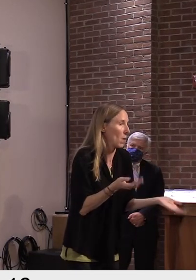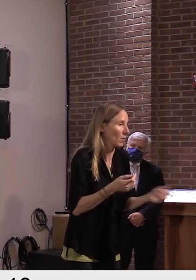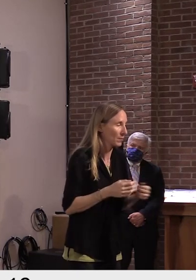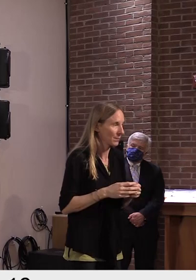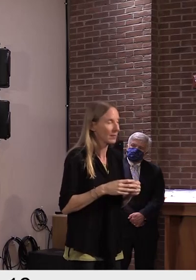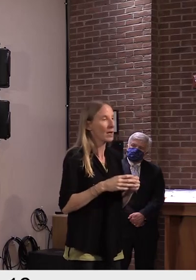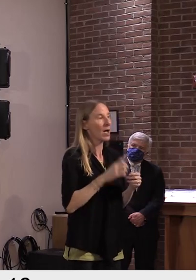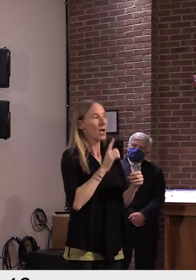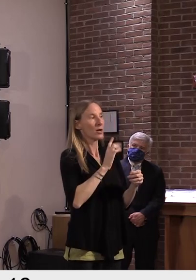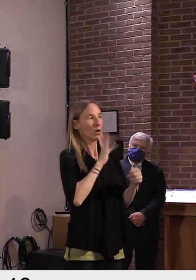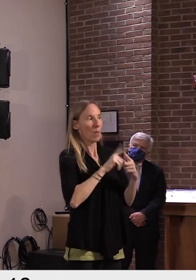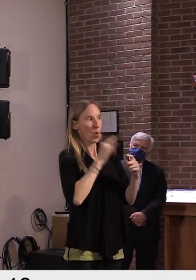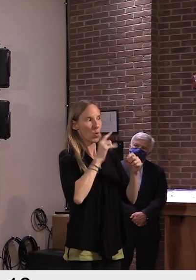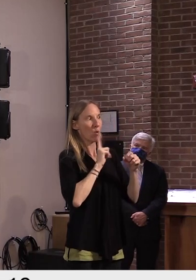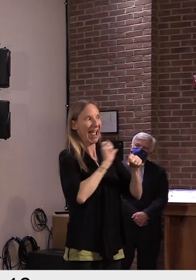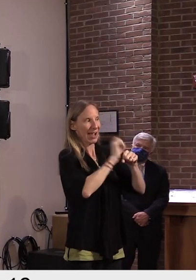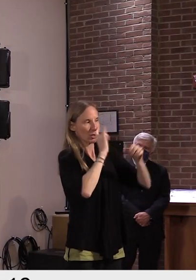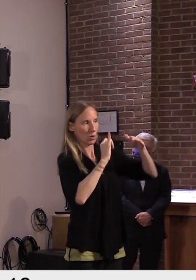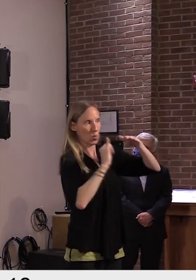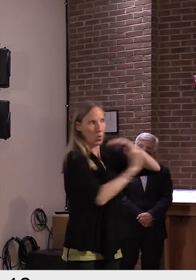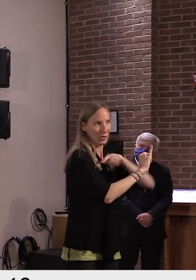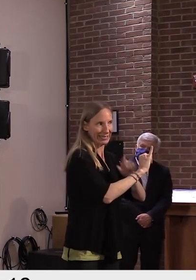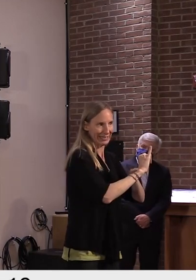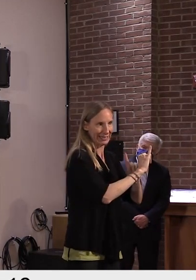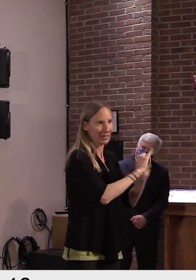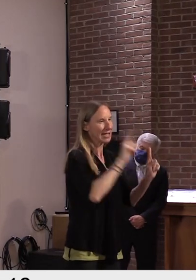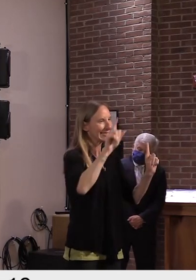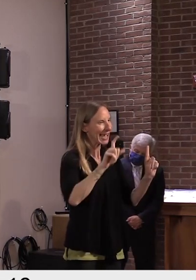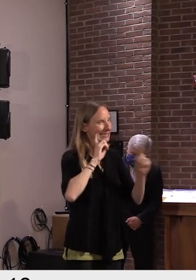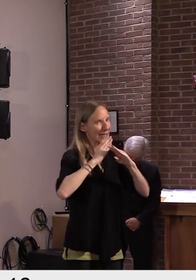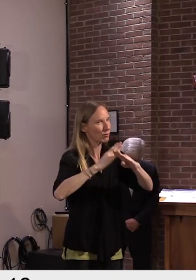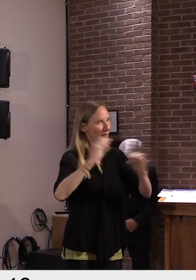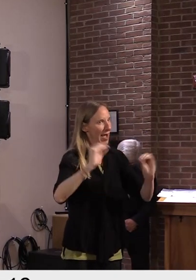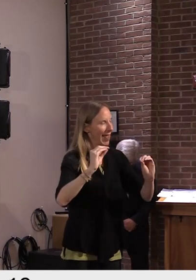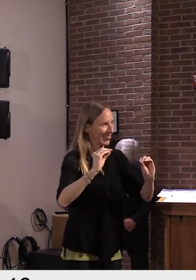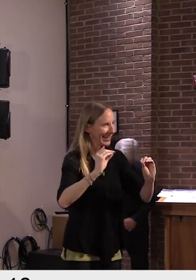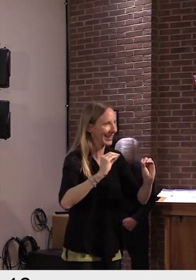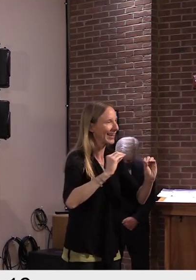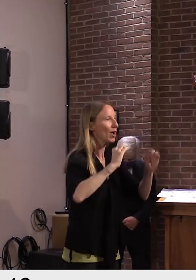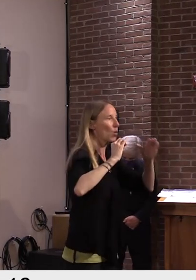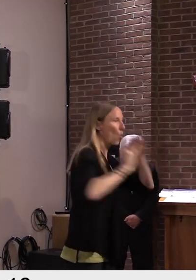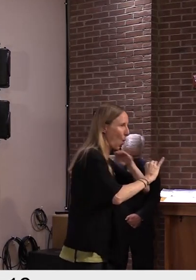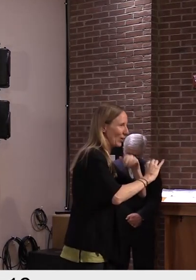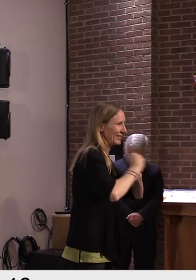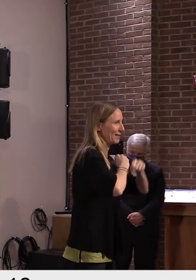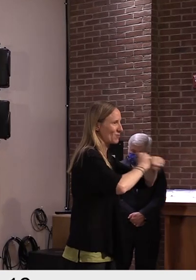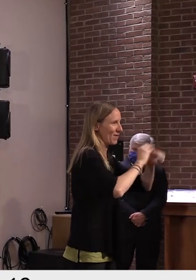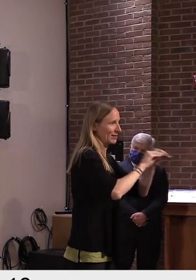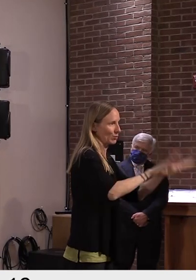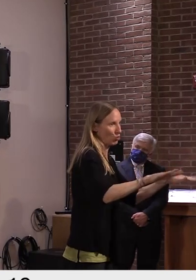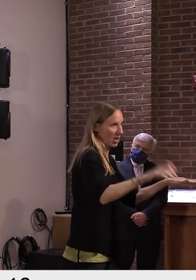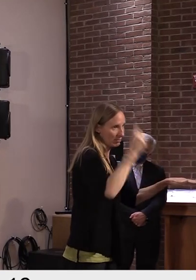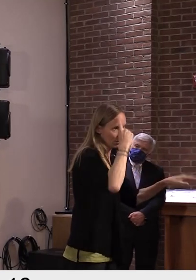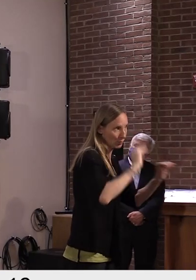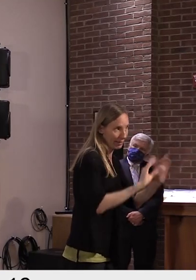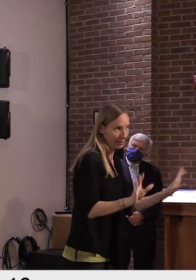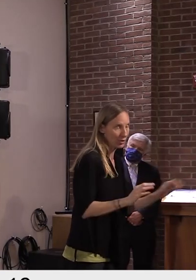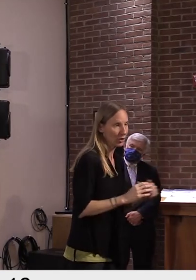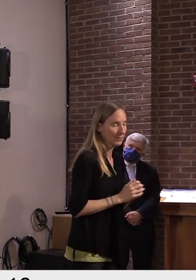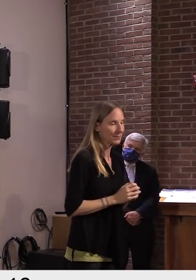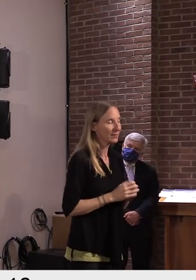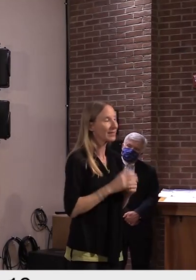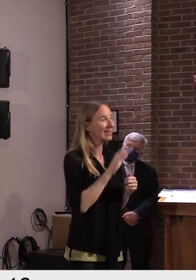and not the testing that is preventive here. Cumulatively, the majority of cases,